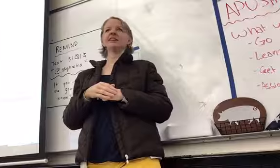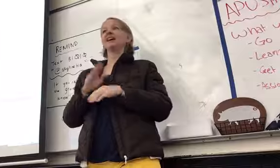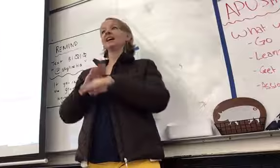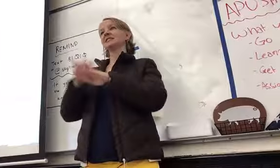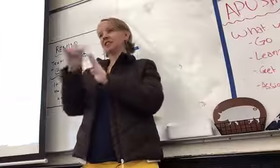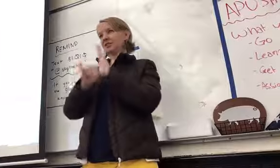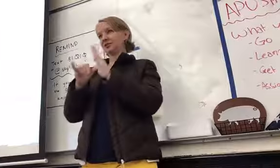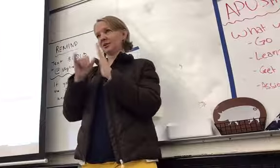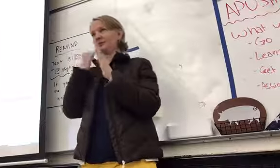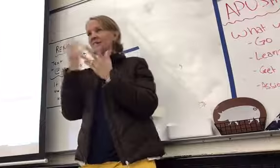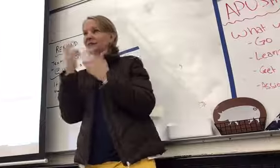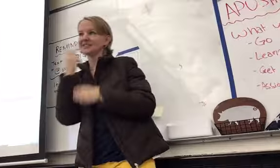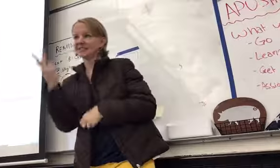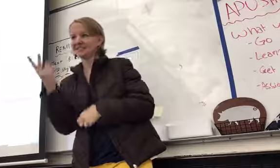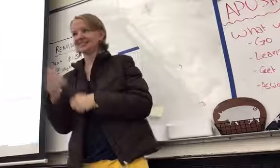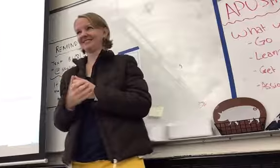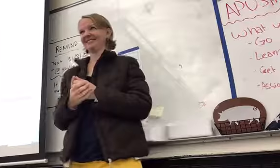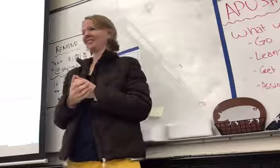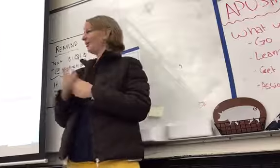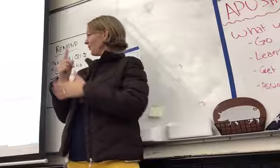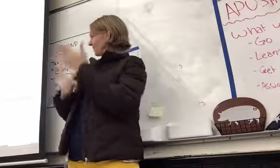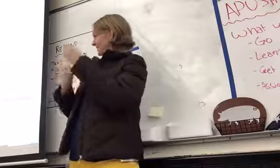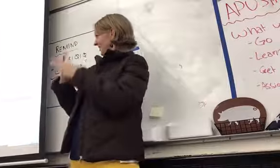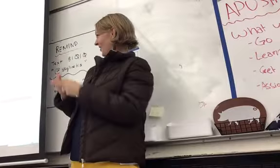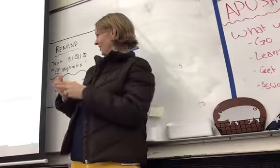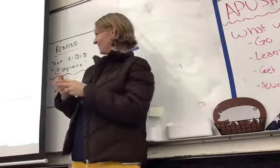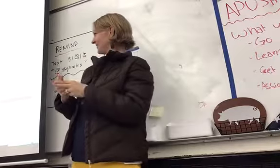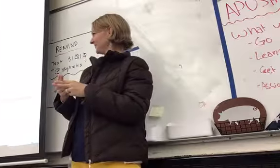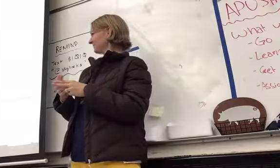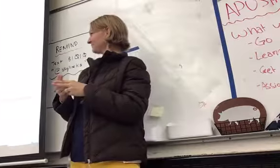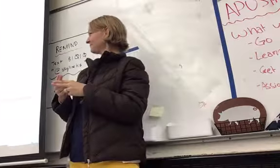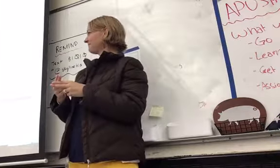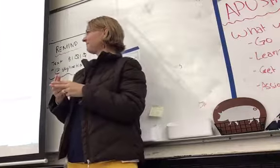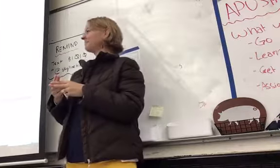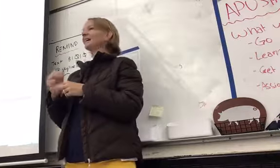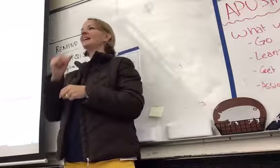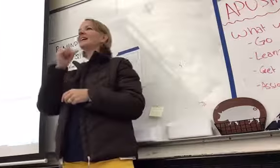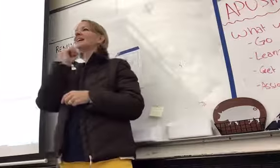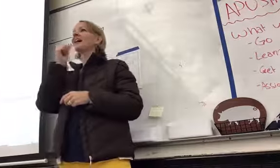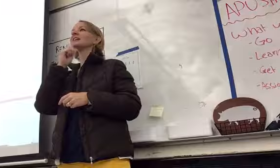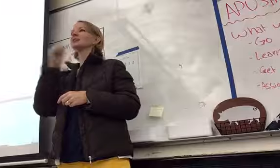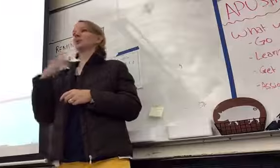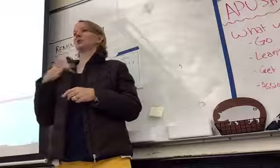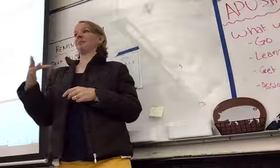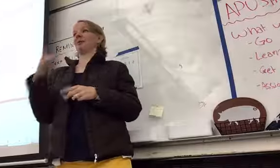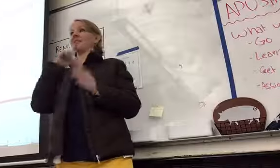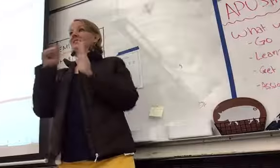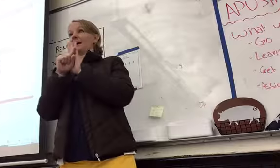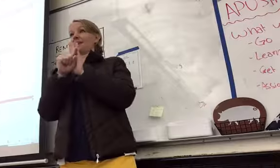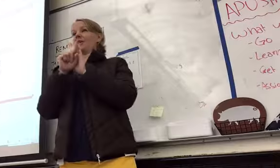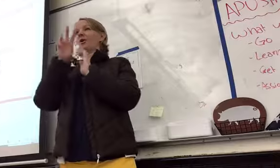really want to go see it. So it's under, it says, not so typical assignment. They did one on World War I and World War II.